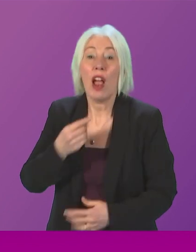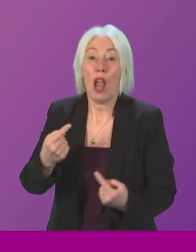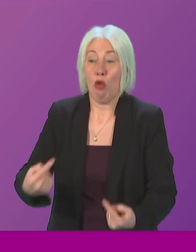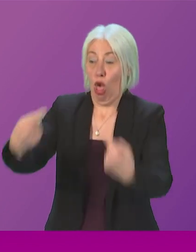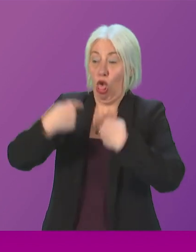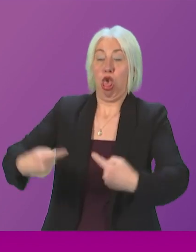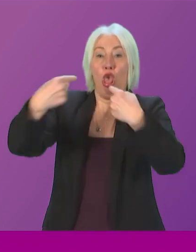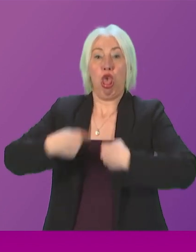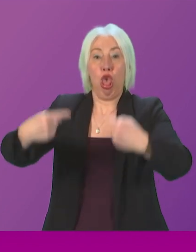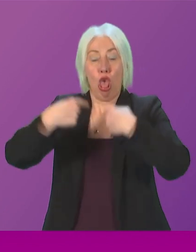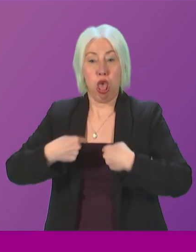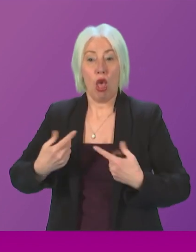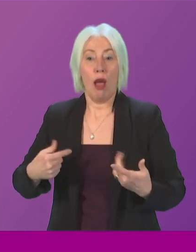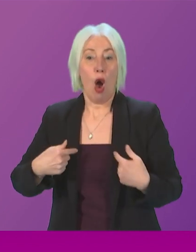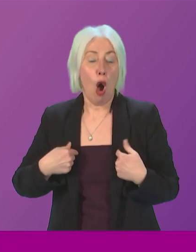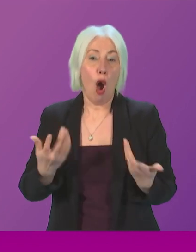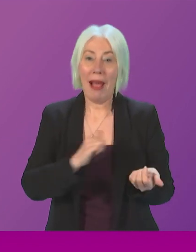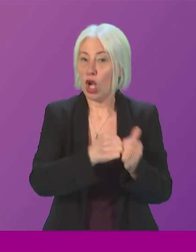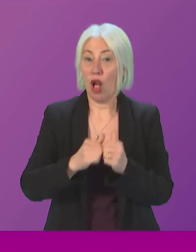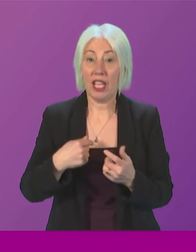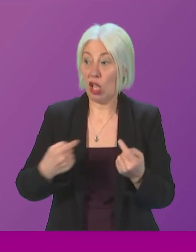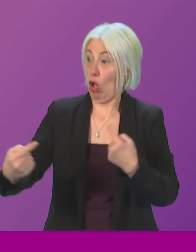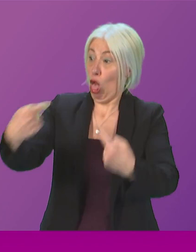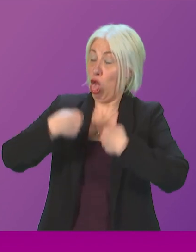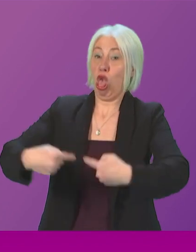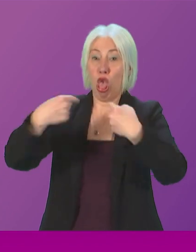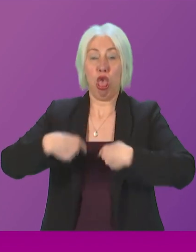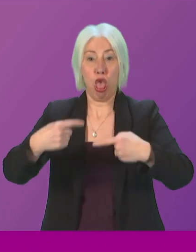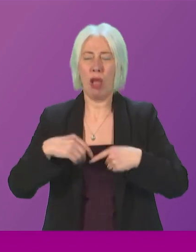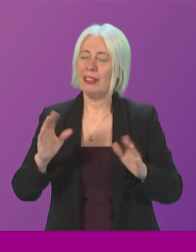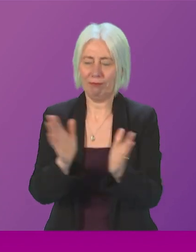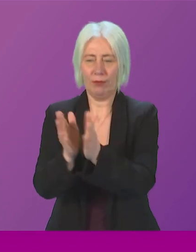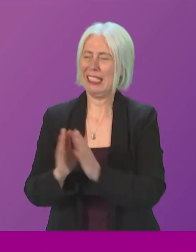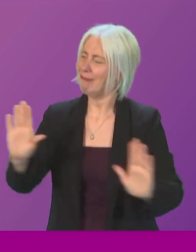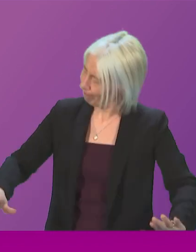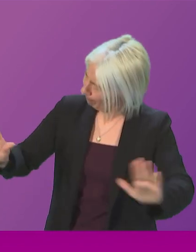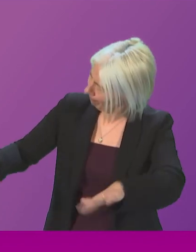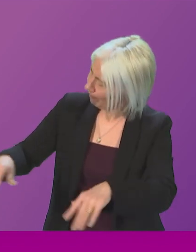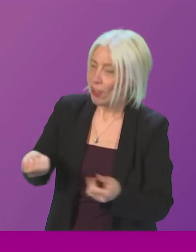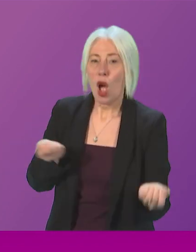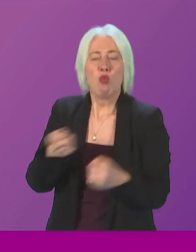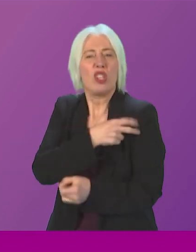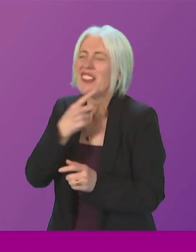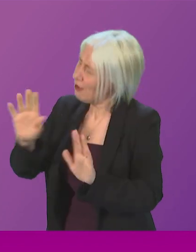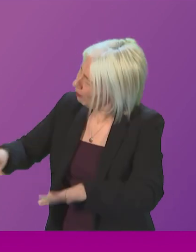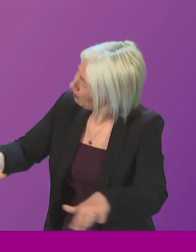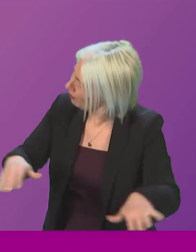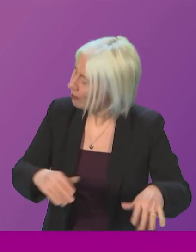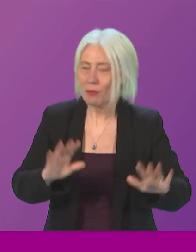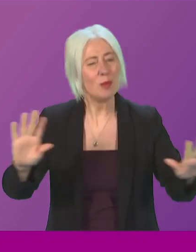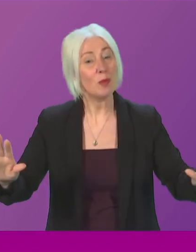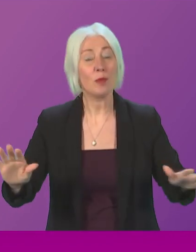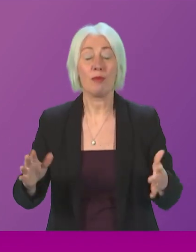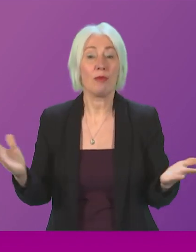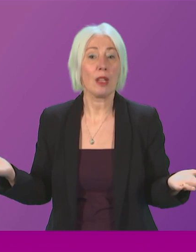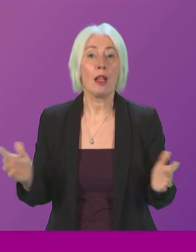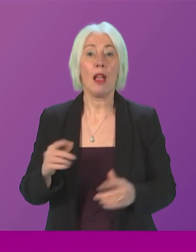on me or indeed any of my colleagues. Thank you, members! Not not on the substance, on the personal attacks